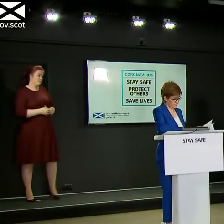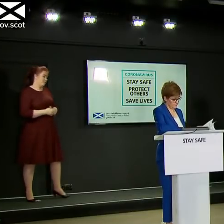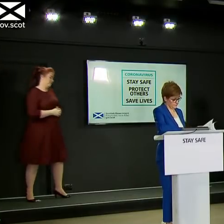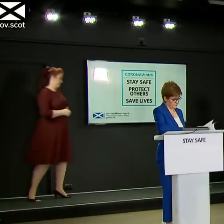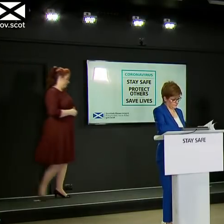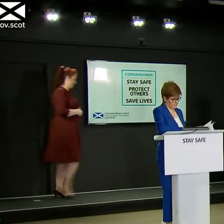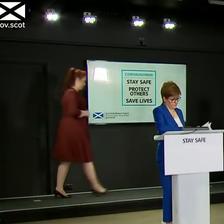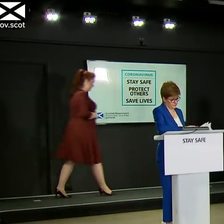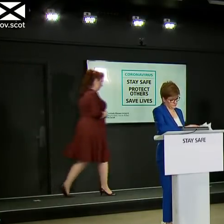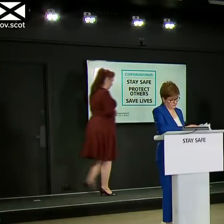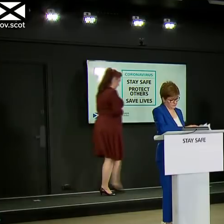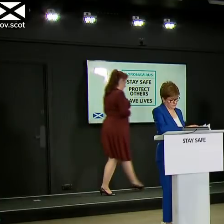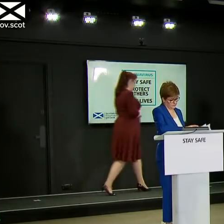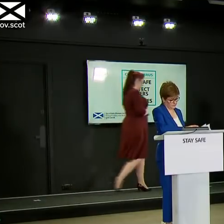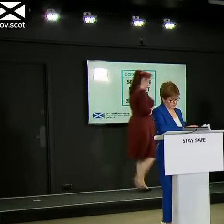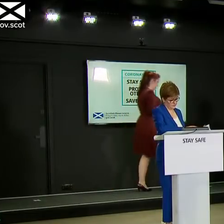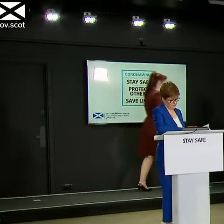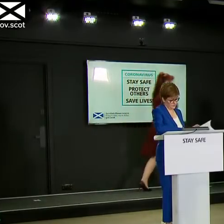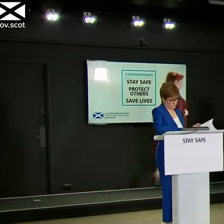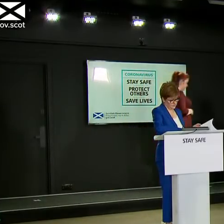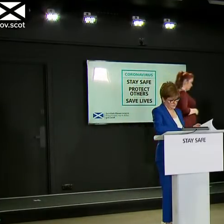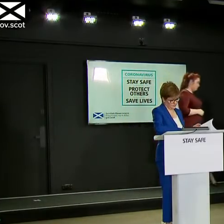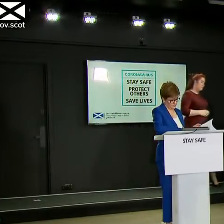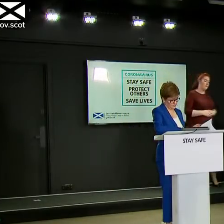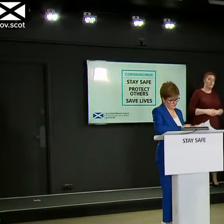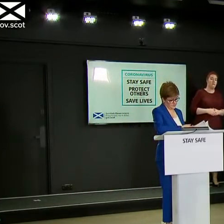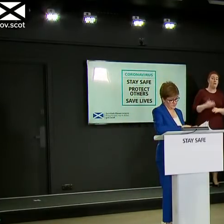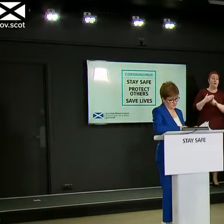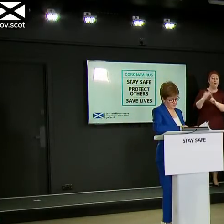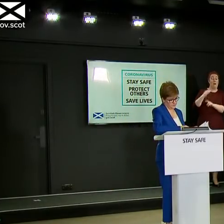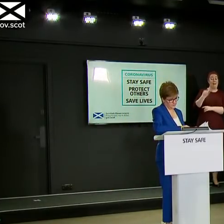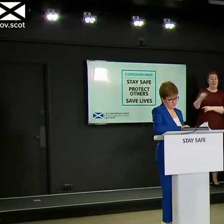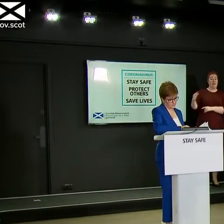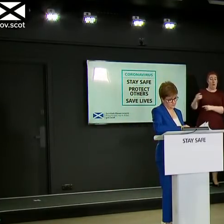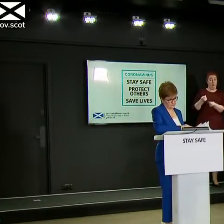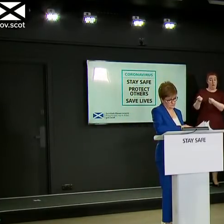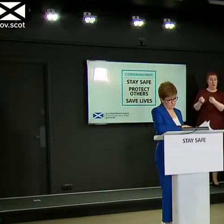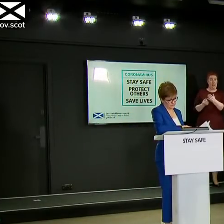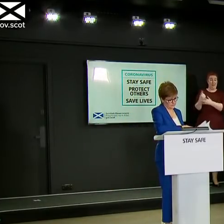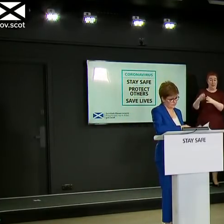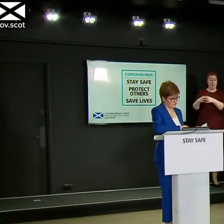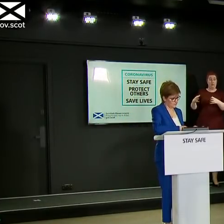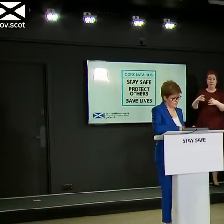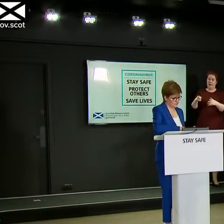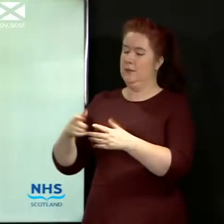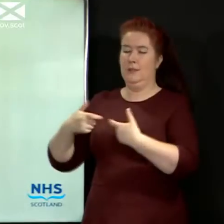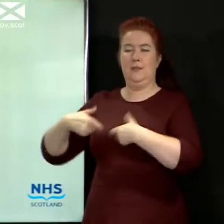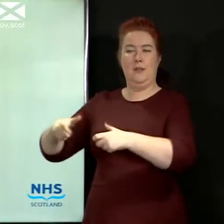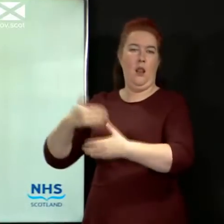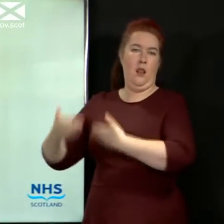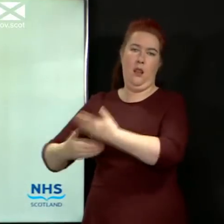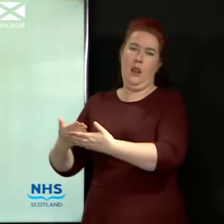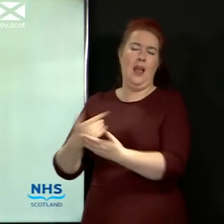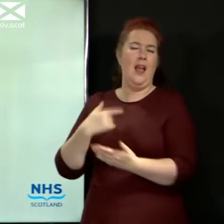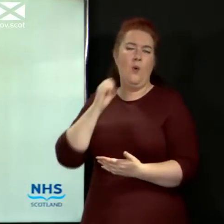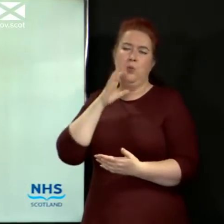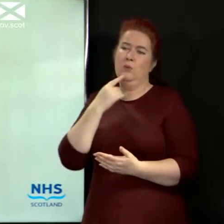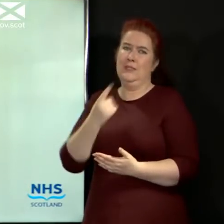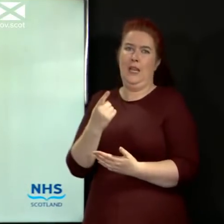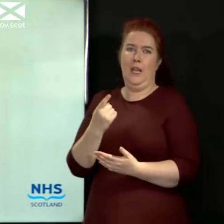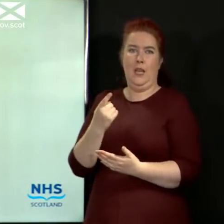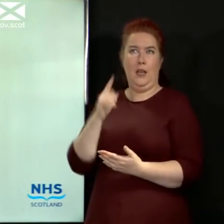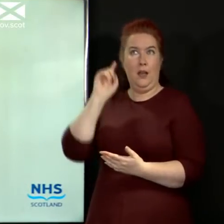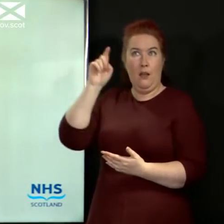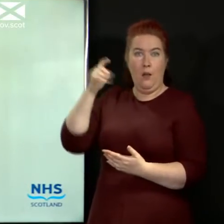So the management of the incident in North Lanarkshire is ongoing just now, and I'm not going to start to speculate about when we would close that incident.